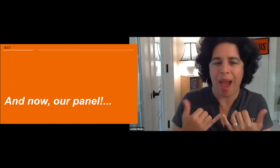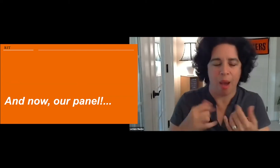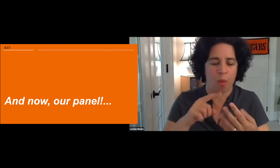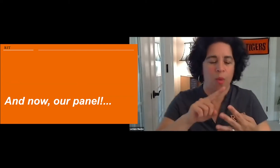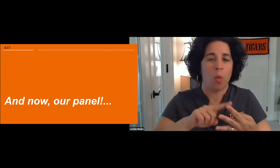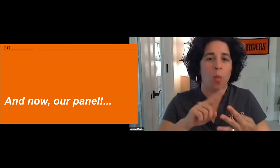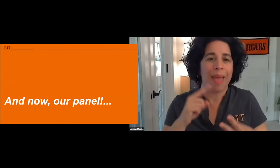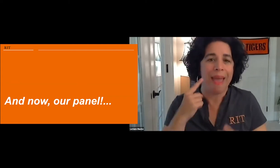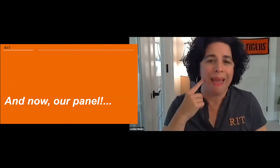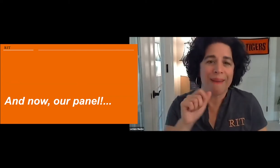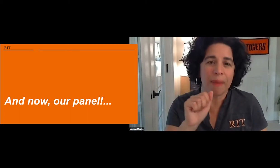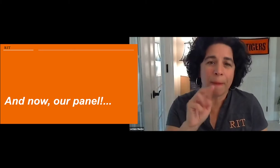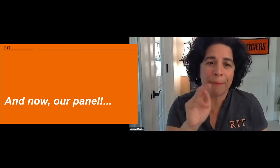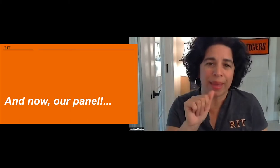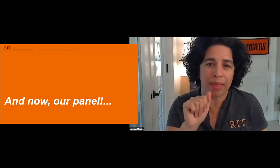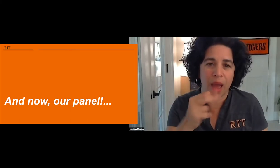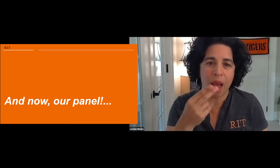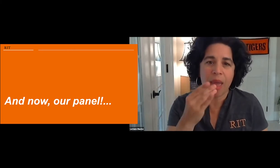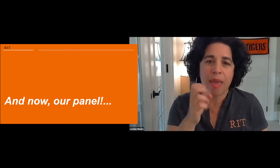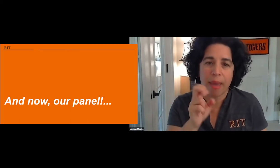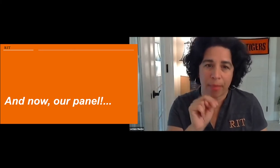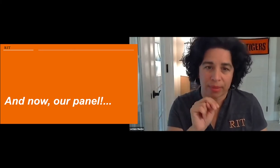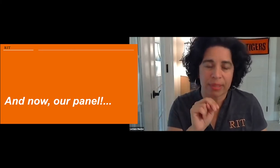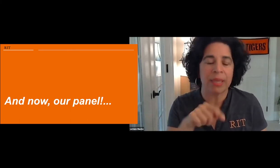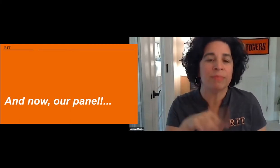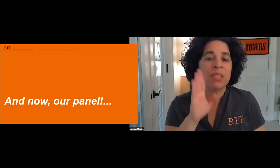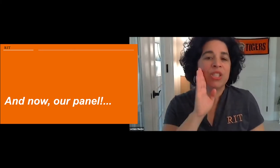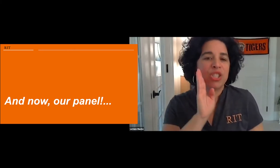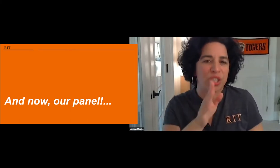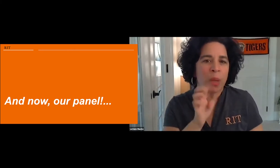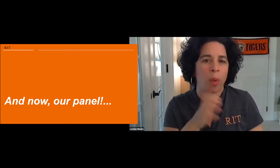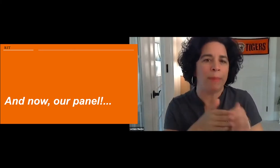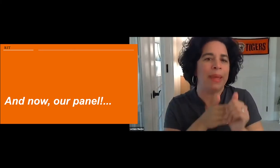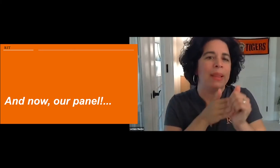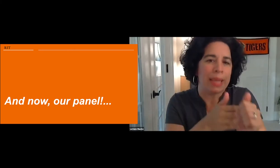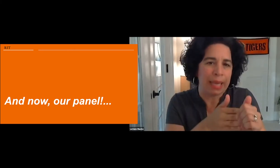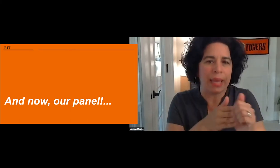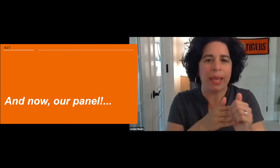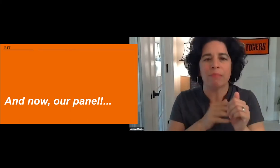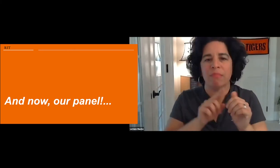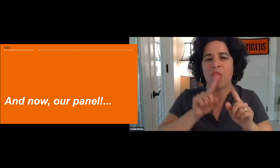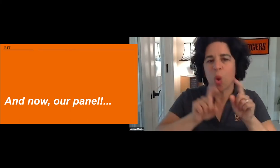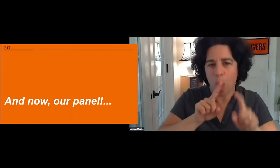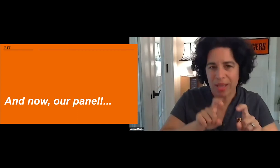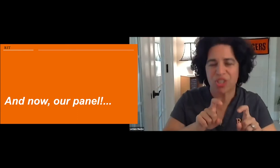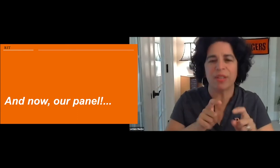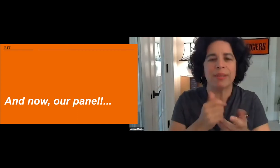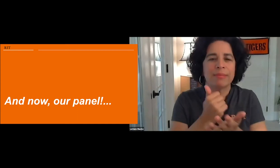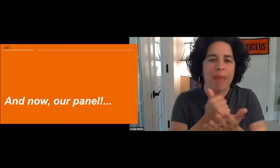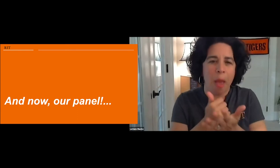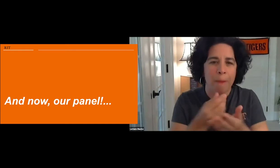going to ask them to turn their videos on now. We have Amelia Hamilton and she's going to be acting as our moderator